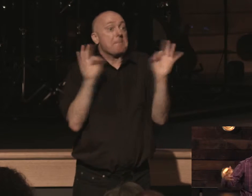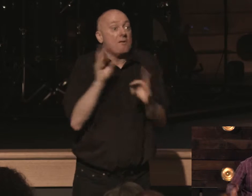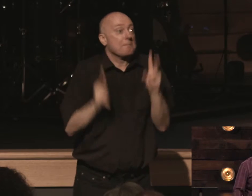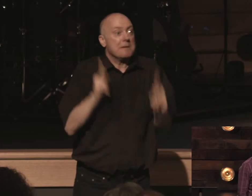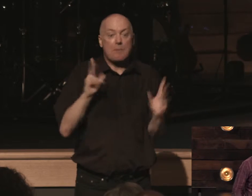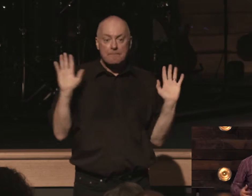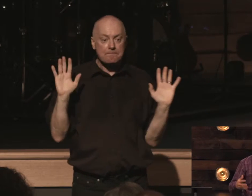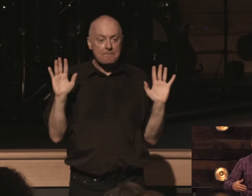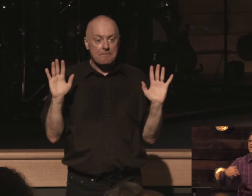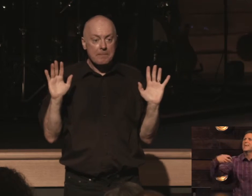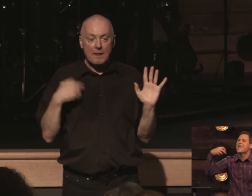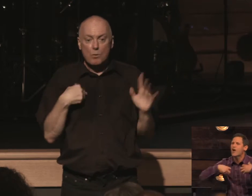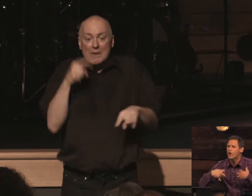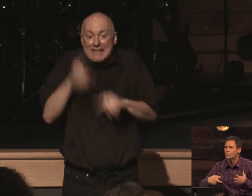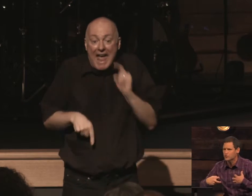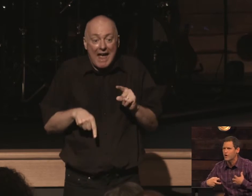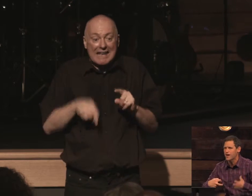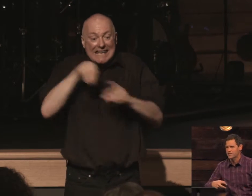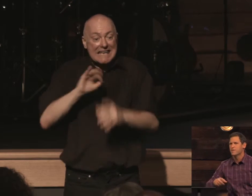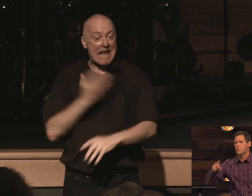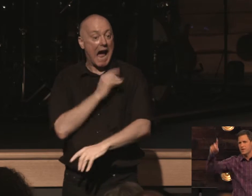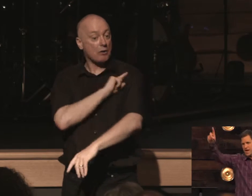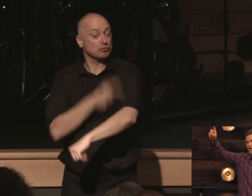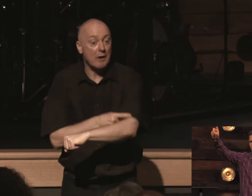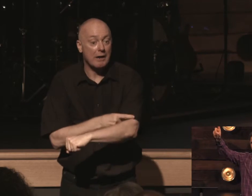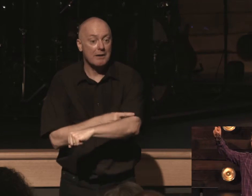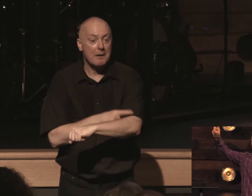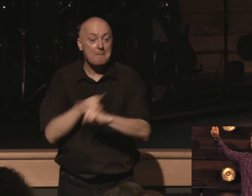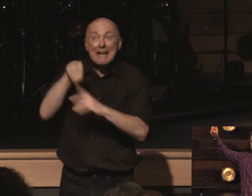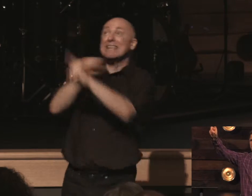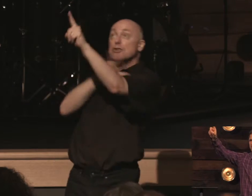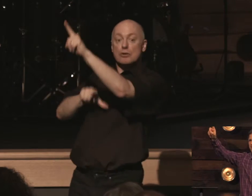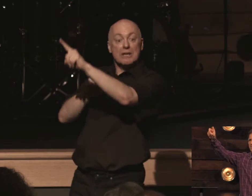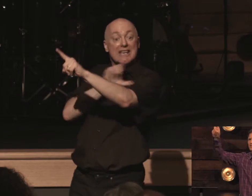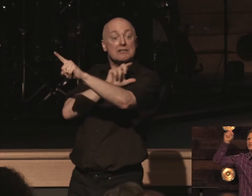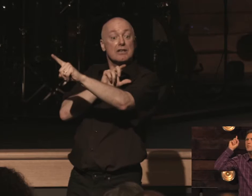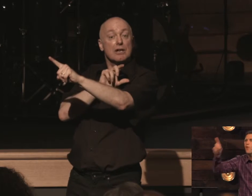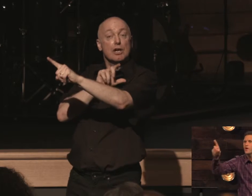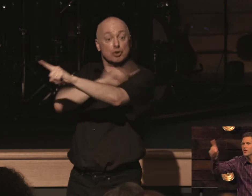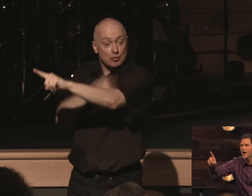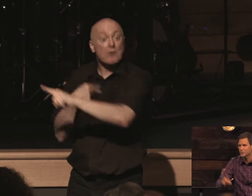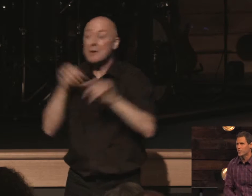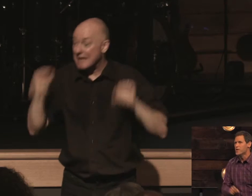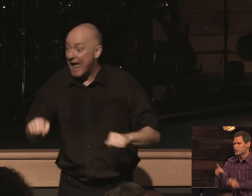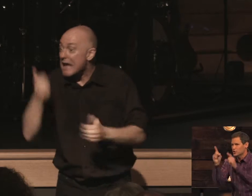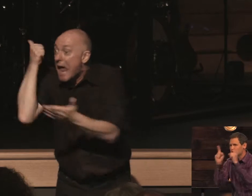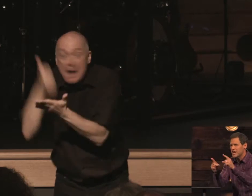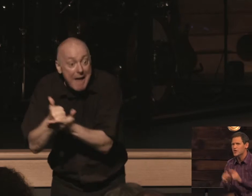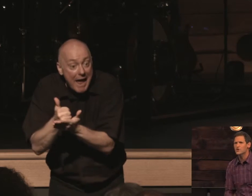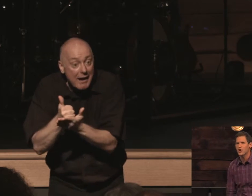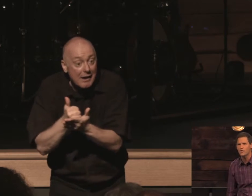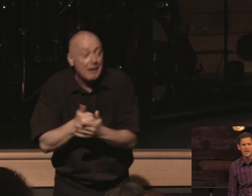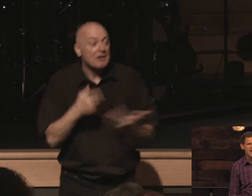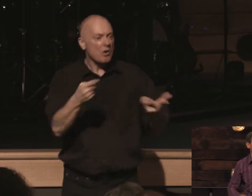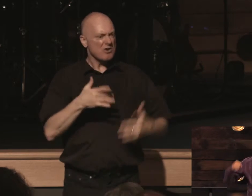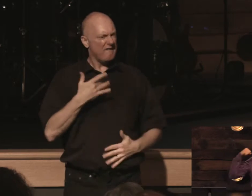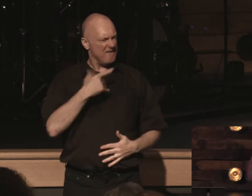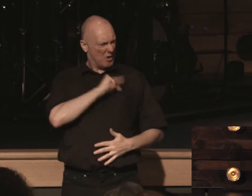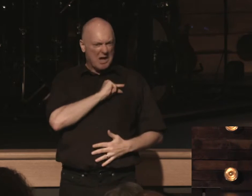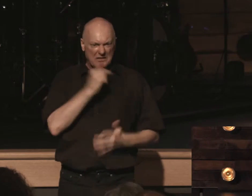parents that were to be in our own strength but we can in christ's strength amen this is the point of the gospel so you take your guilt right now and you smash